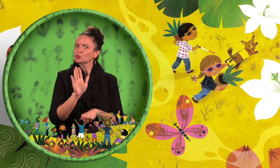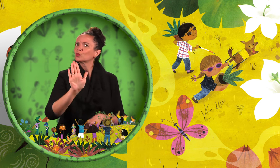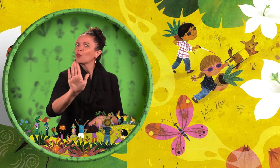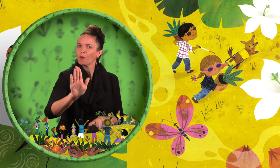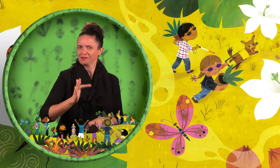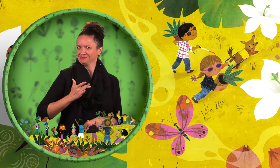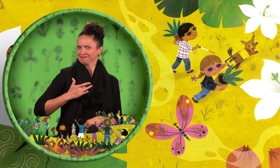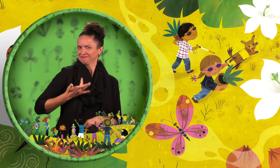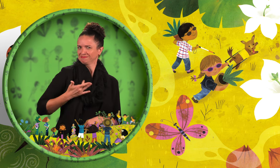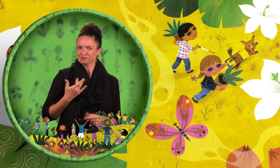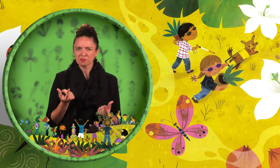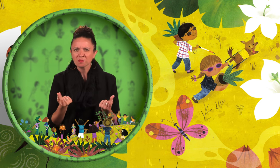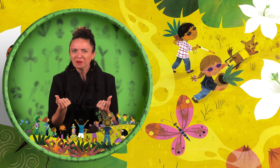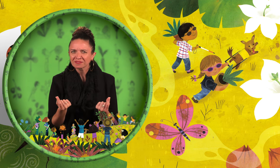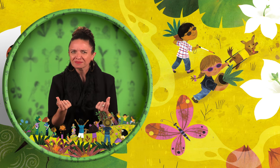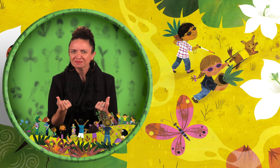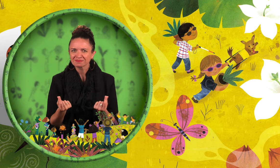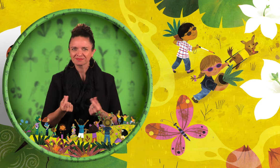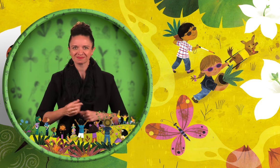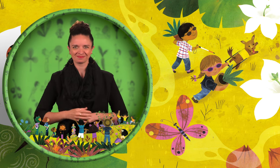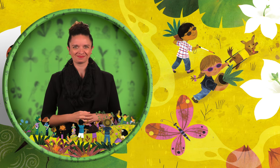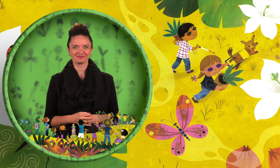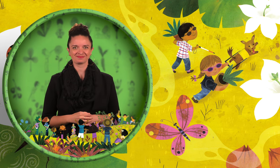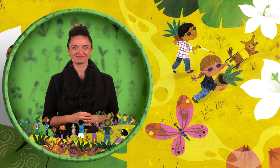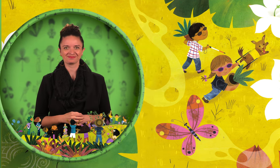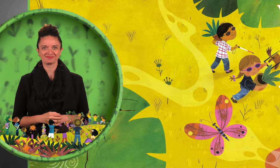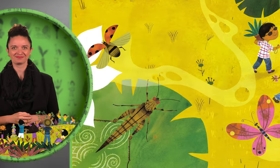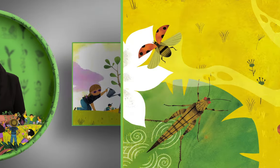How do you use your senses?